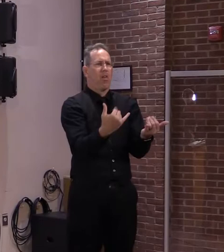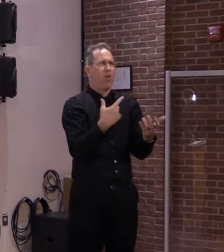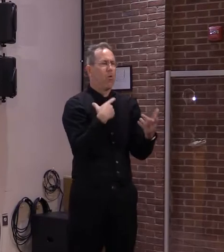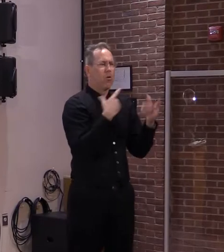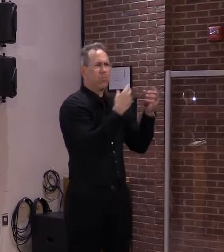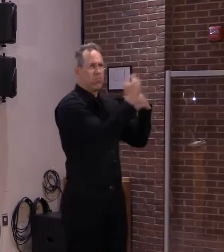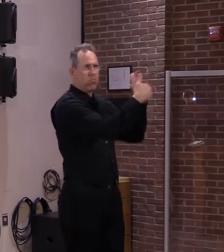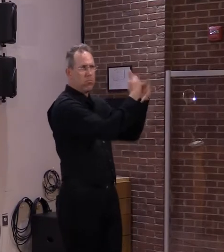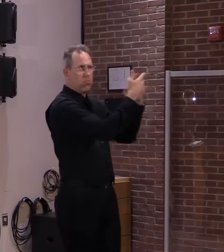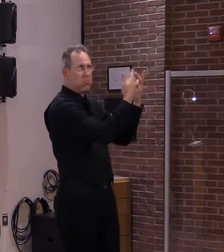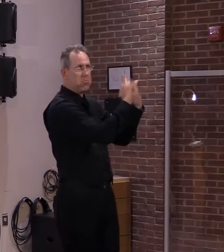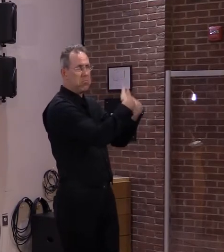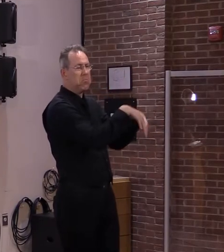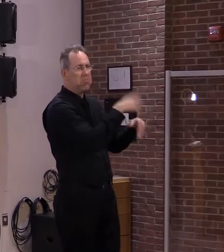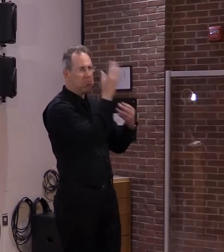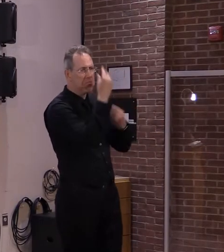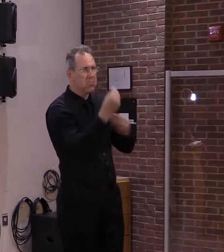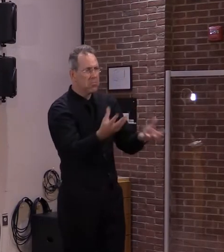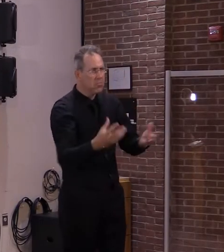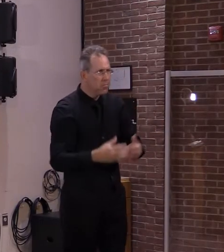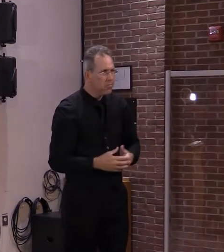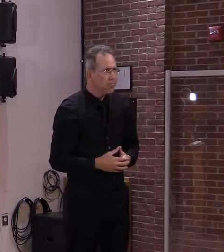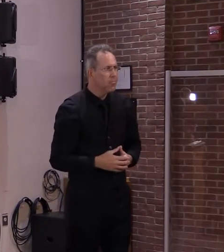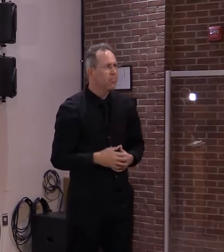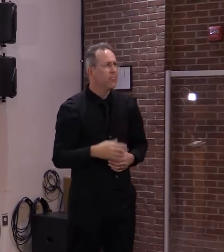Hasn't been an issue that we've discussed.